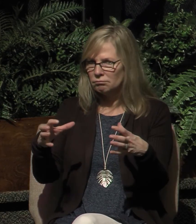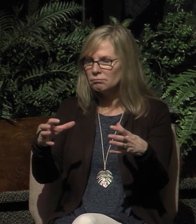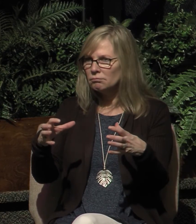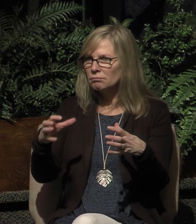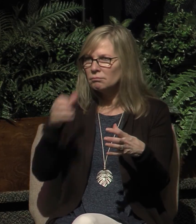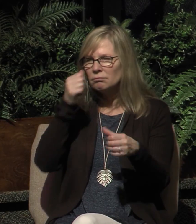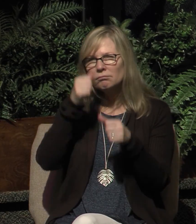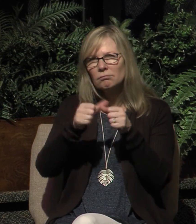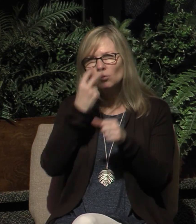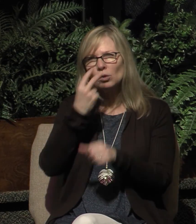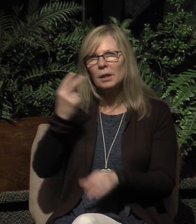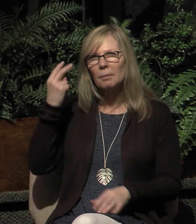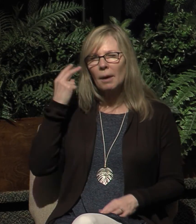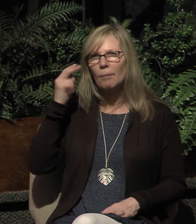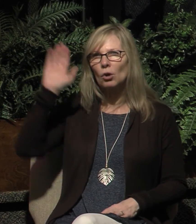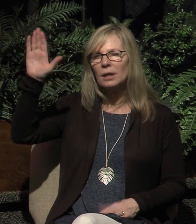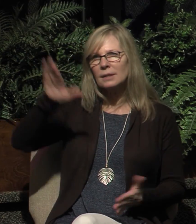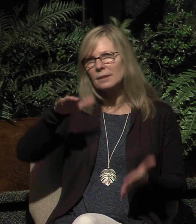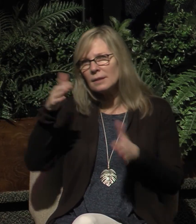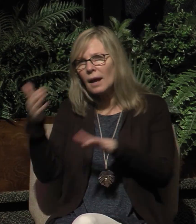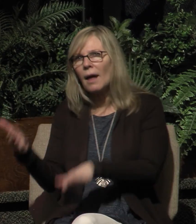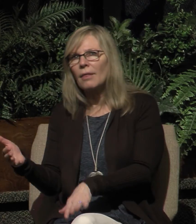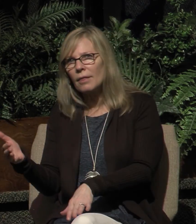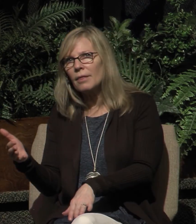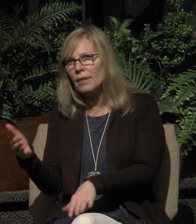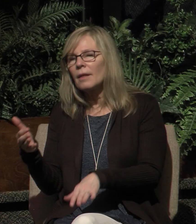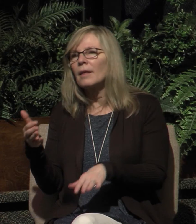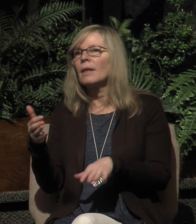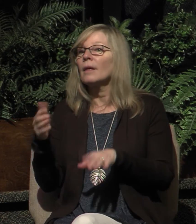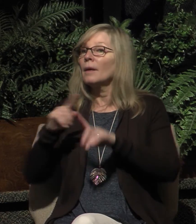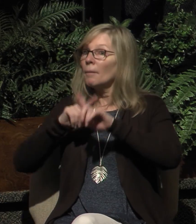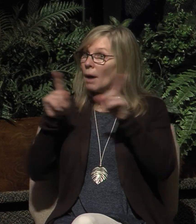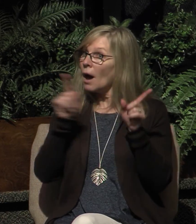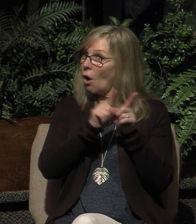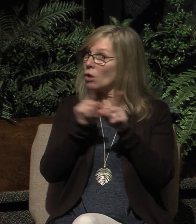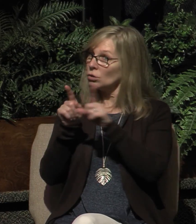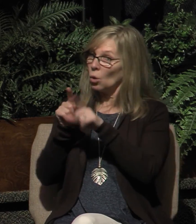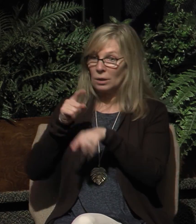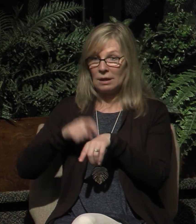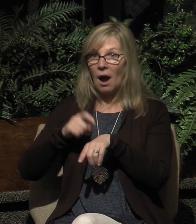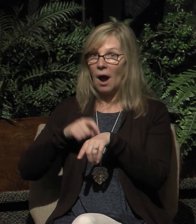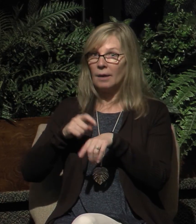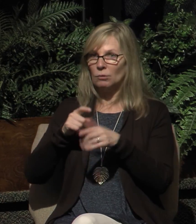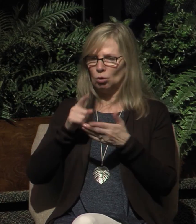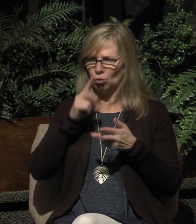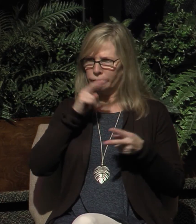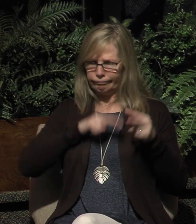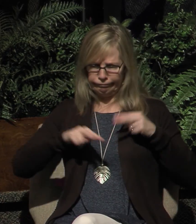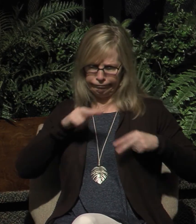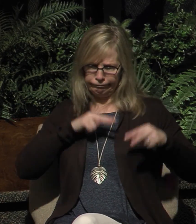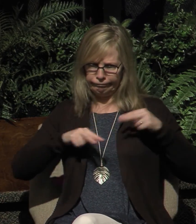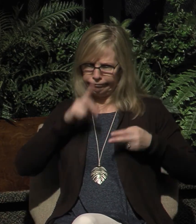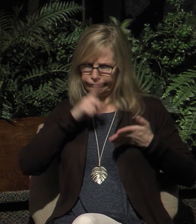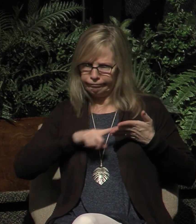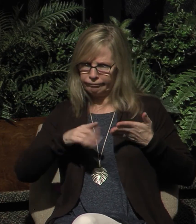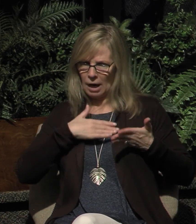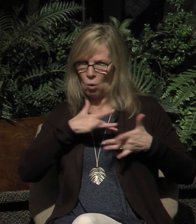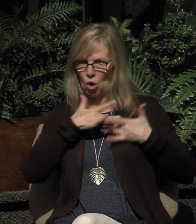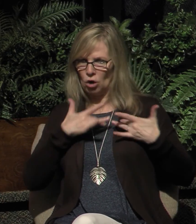Lord's death for us that's what Jesus said do this in remembrance of me it's also a time for us to check our hearts to make sure that we have